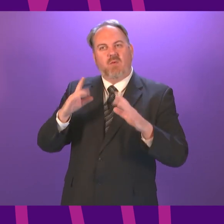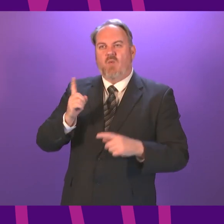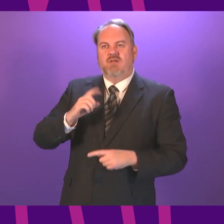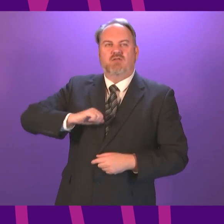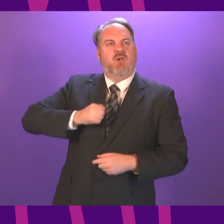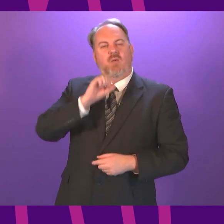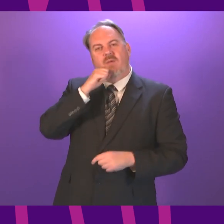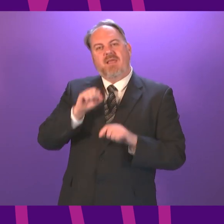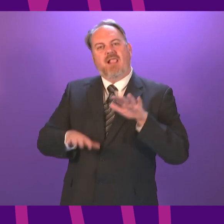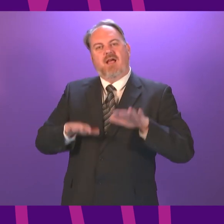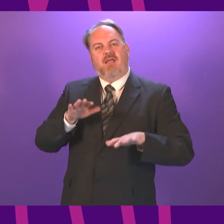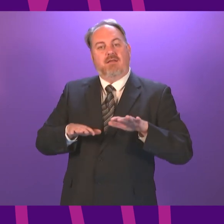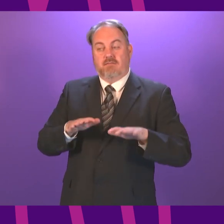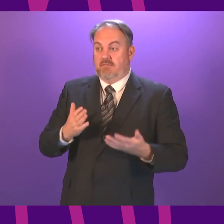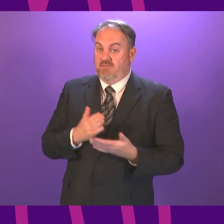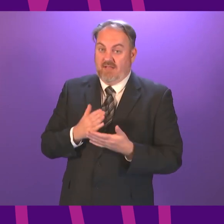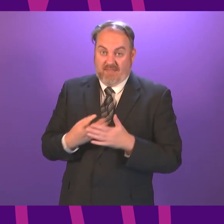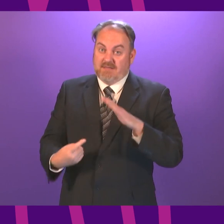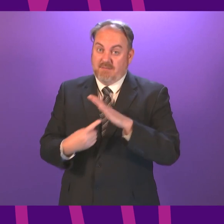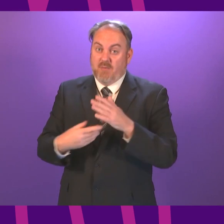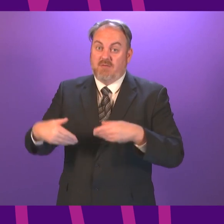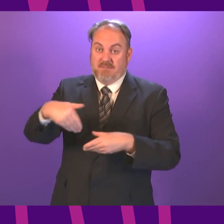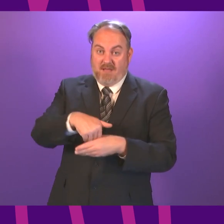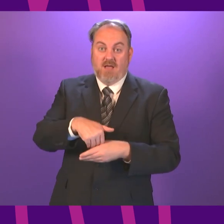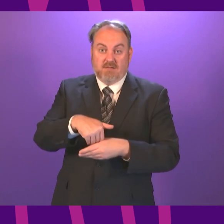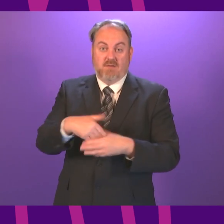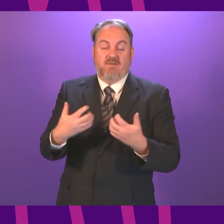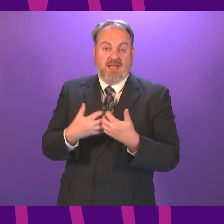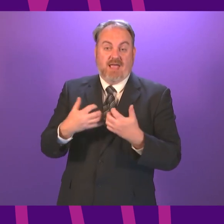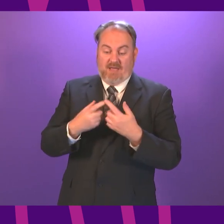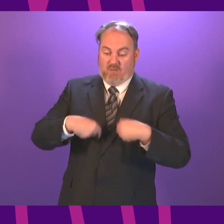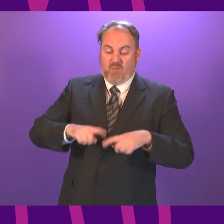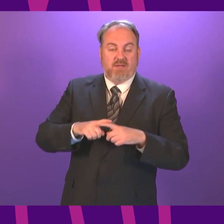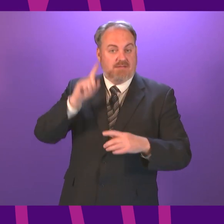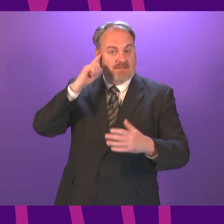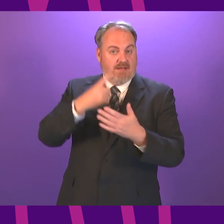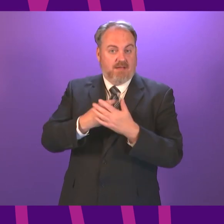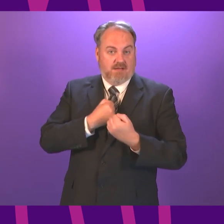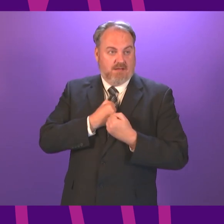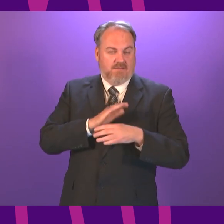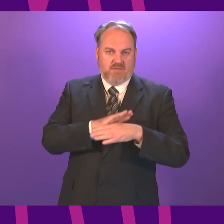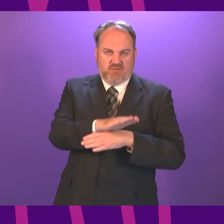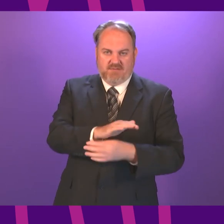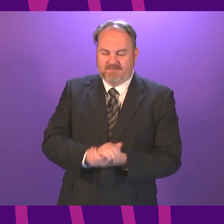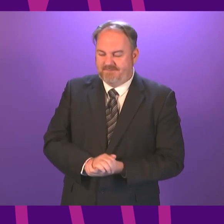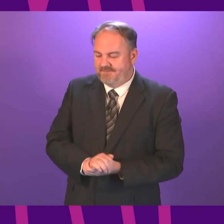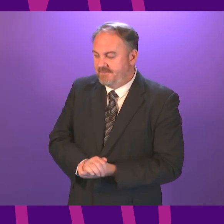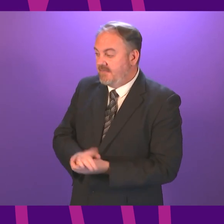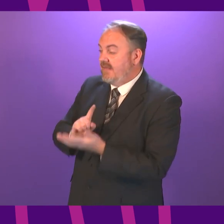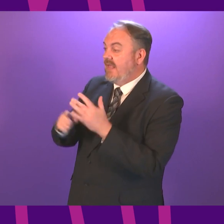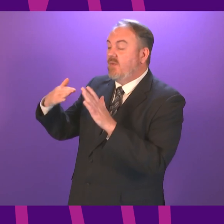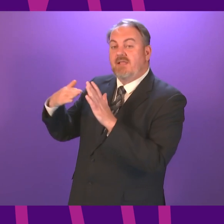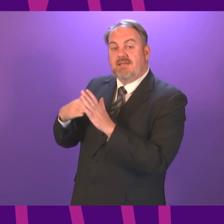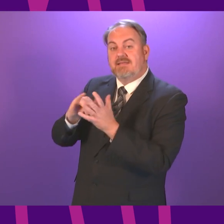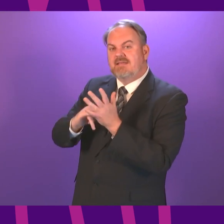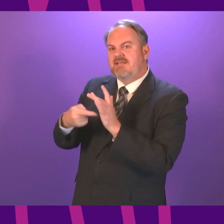decisions is absolutely central to what we recover to and the values that underpin it I call Liz Smith to be followed by Willie